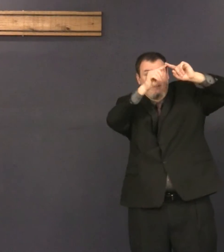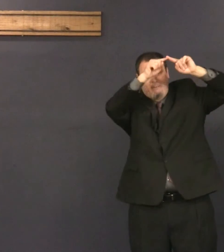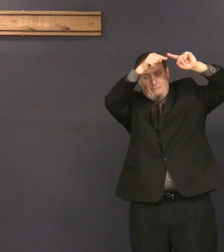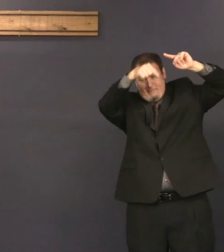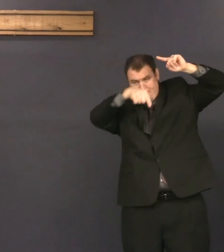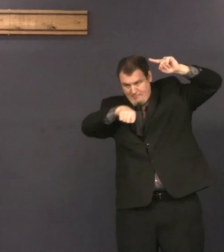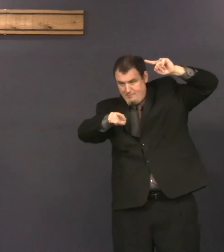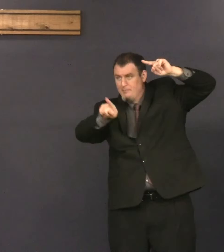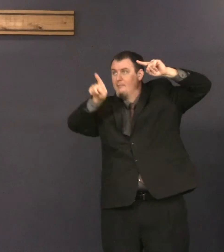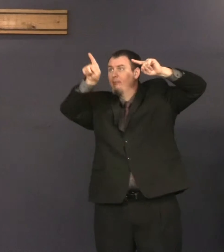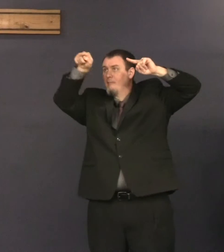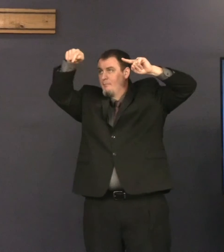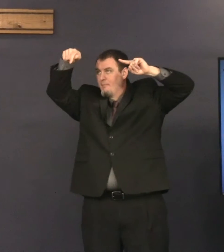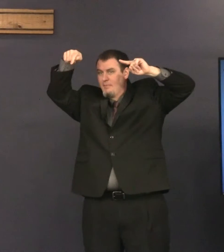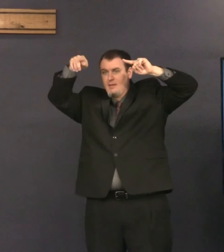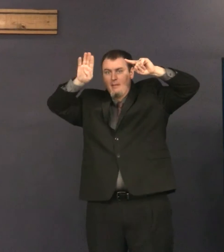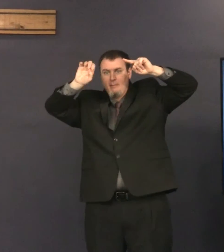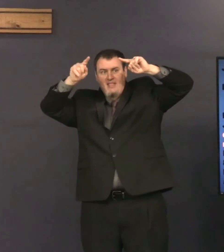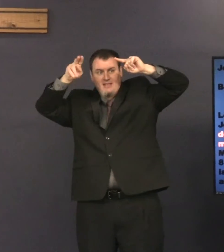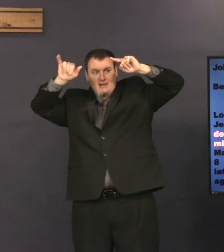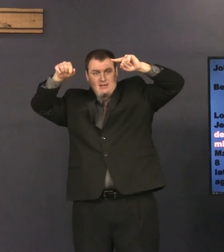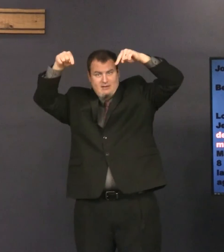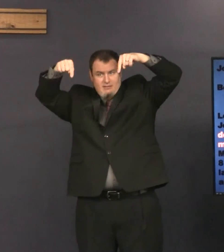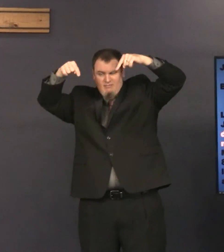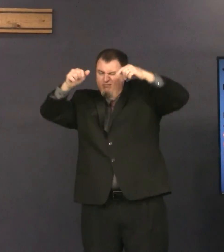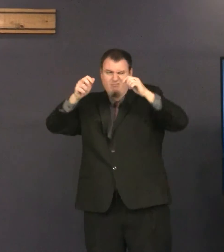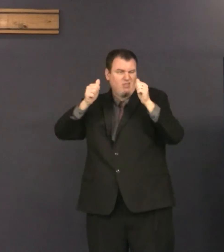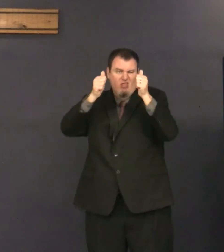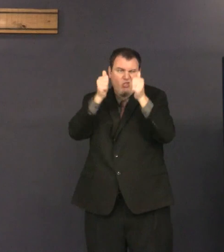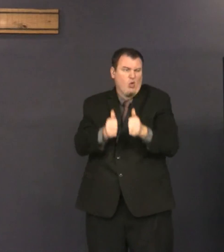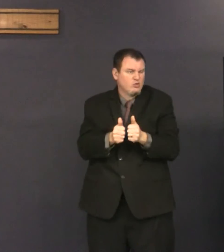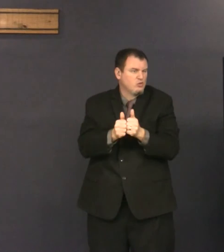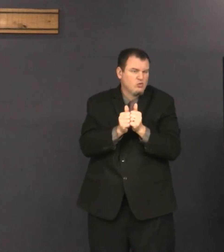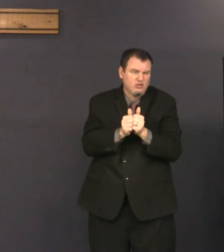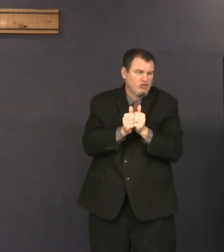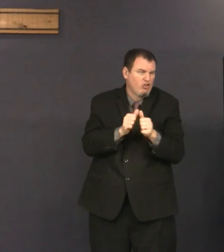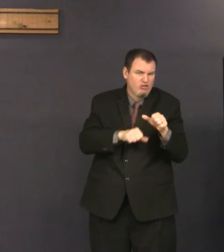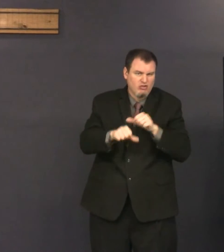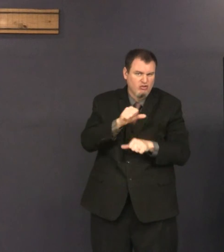So, Jerusalem to Bethany is just a very short distance.